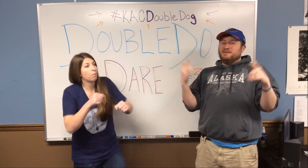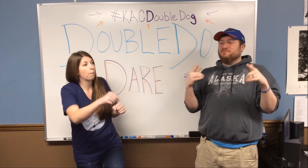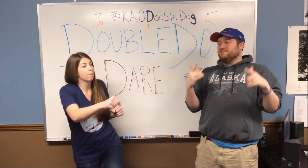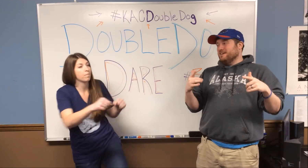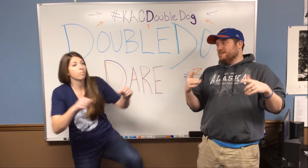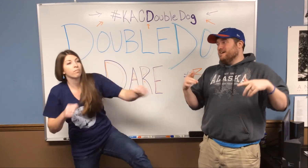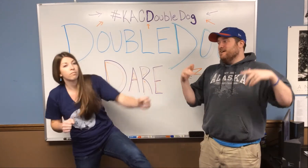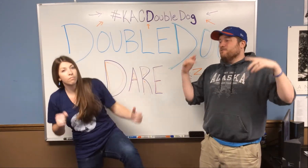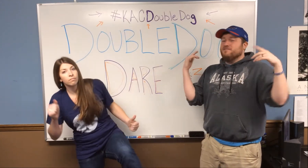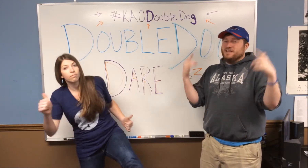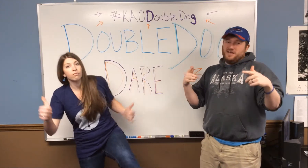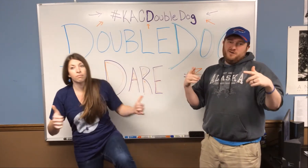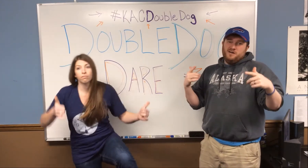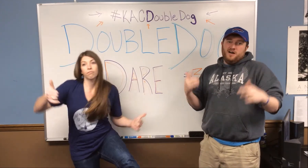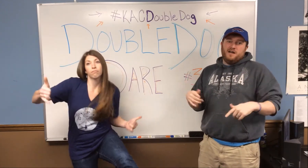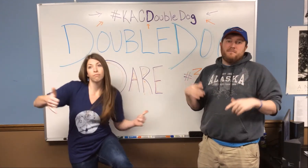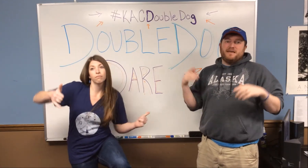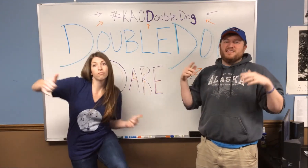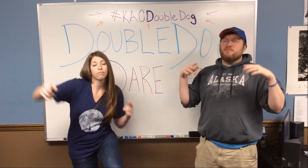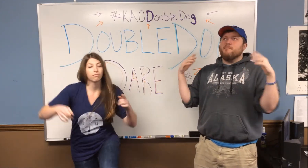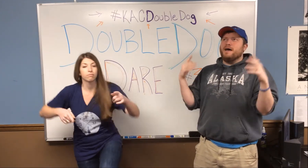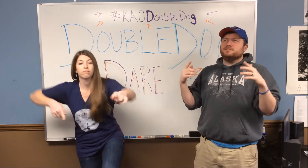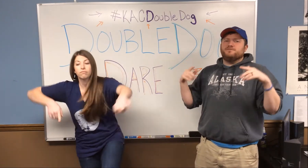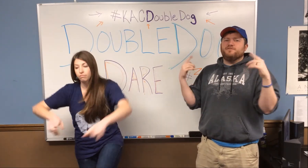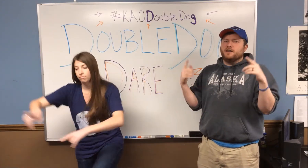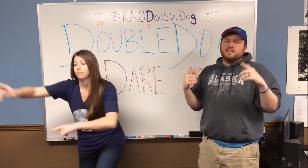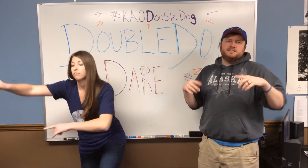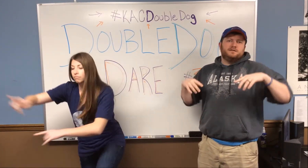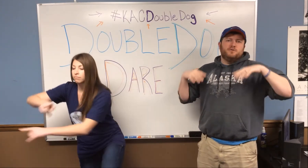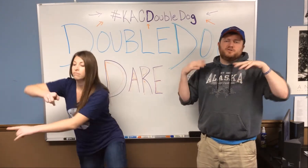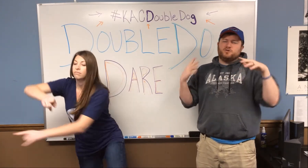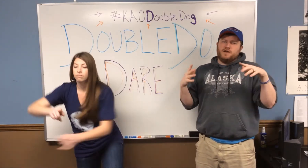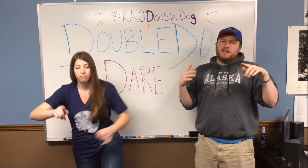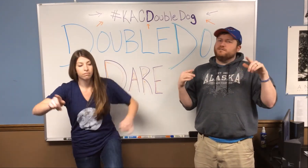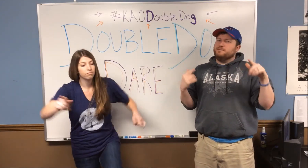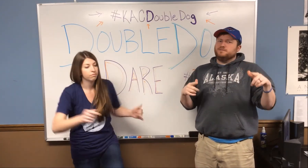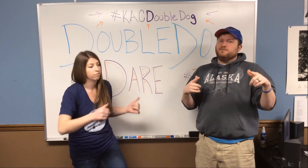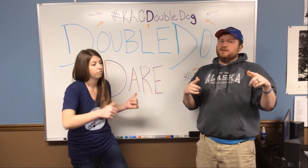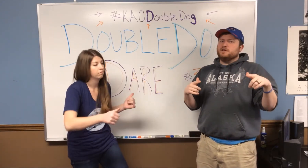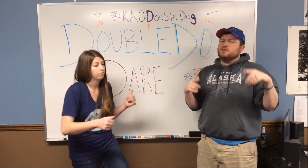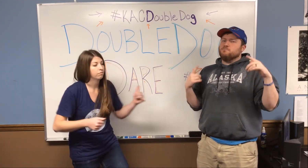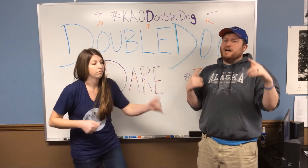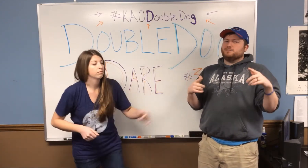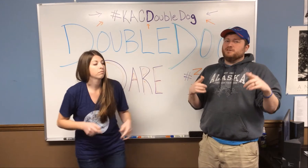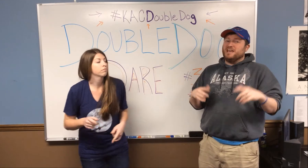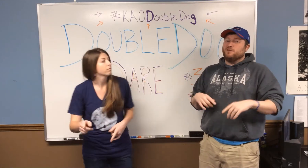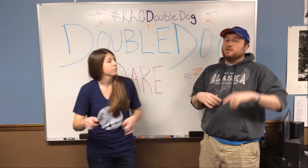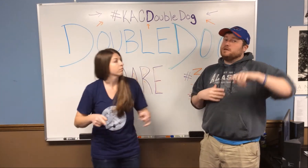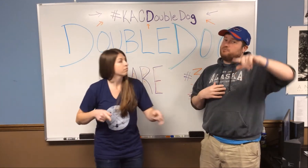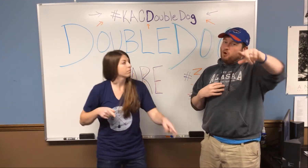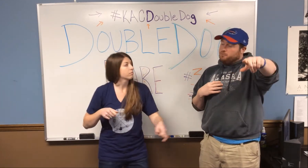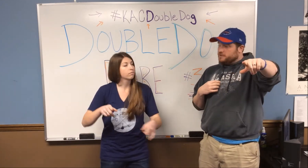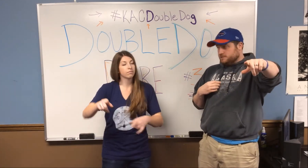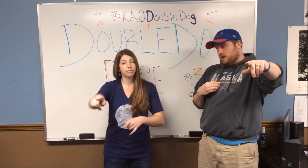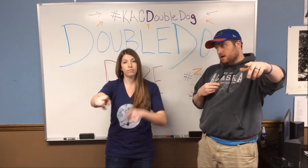lip sync video. All right, making the best, funniest, most creative lip sync video that you possibly can with an appropriate song.